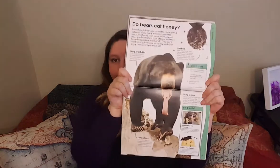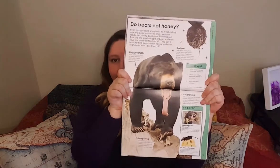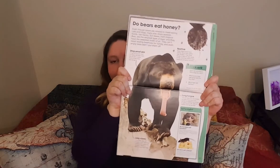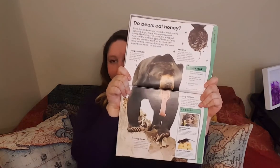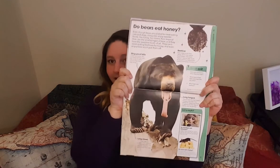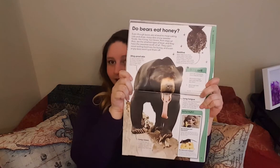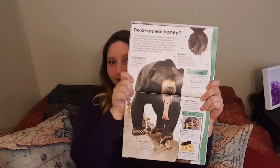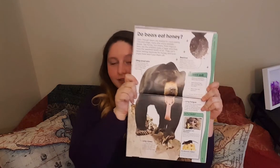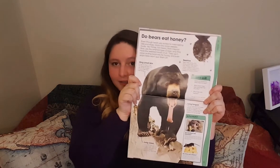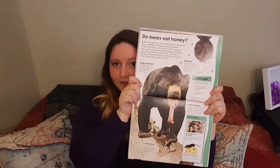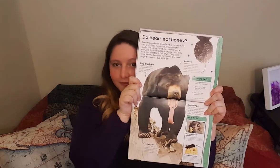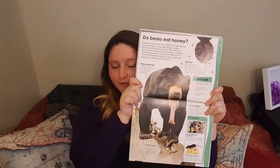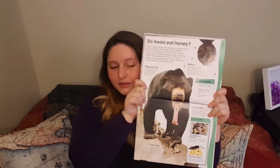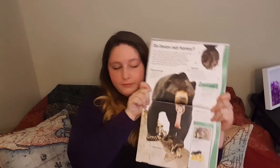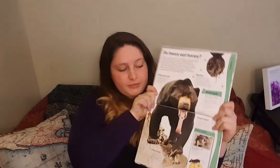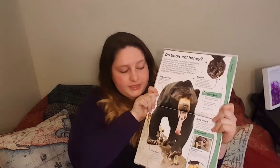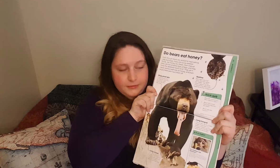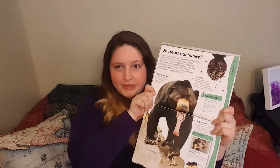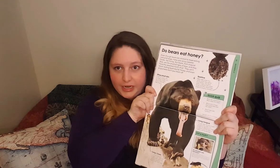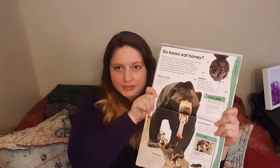Bear. Love. Me some bears.